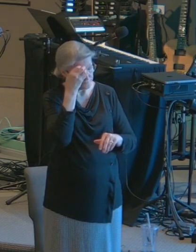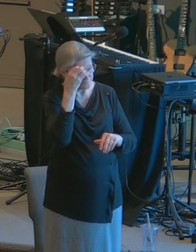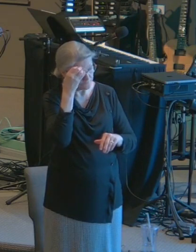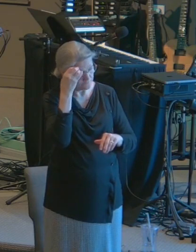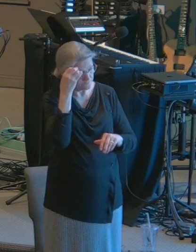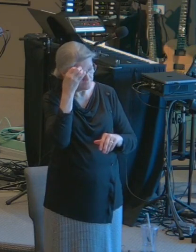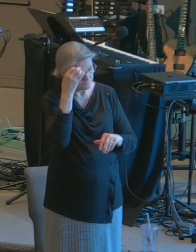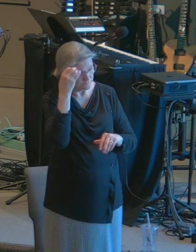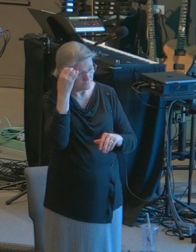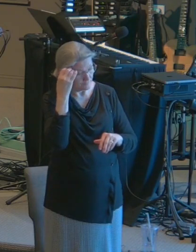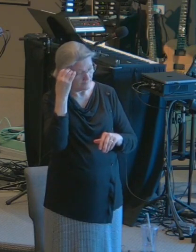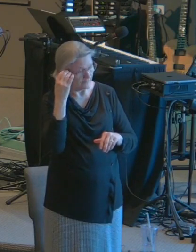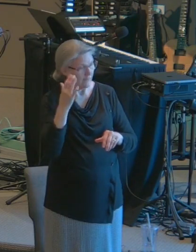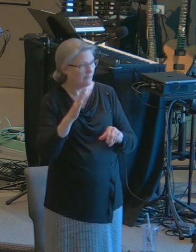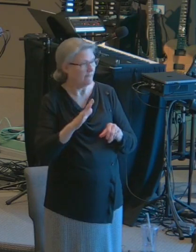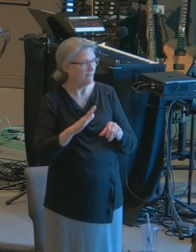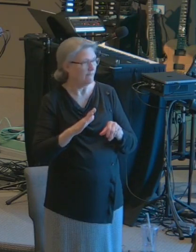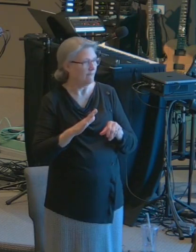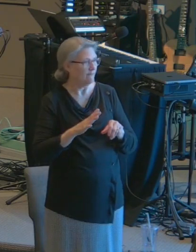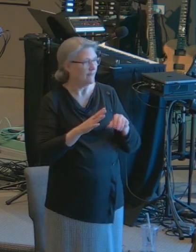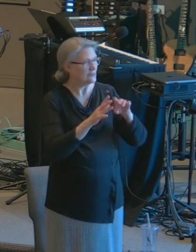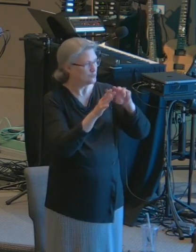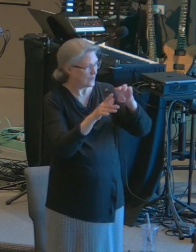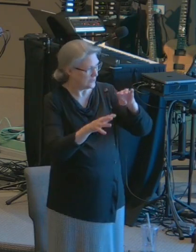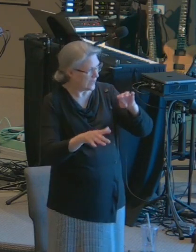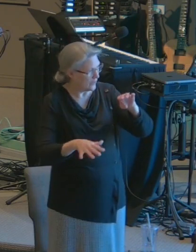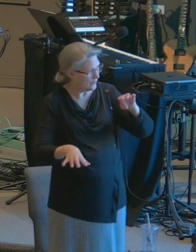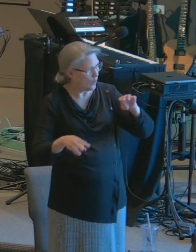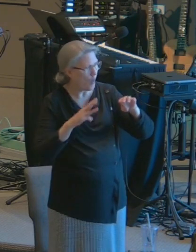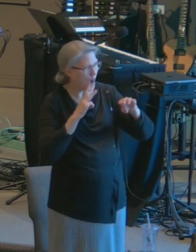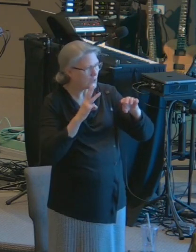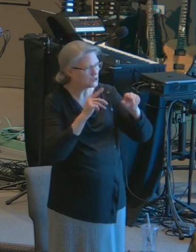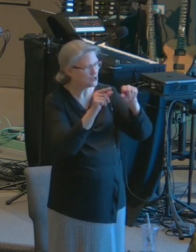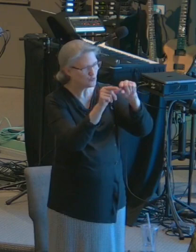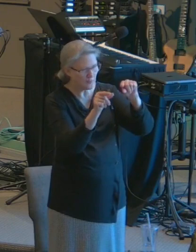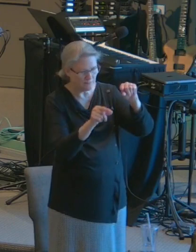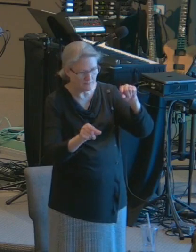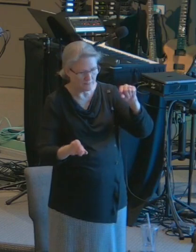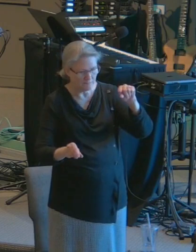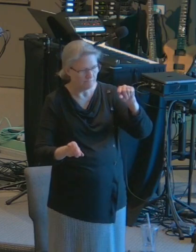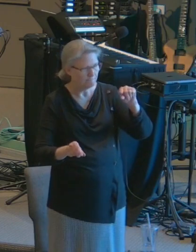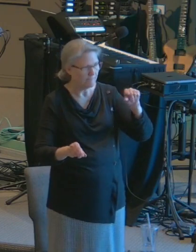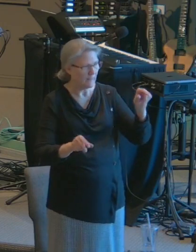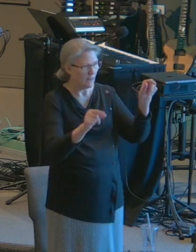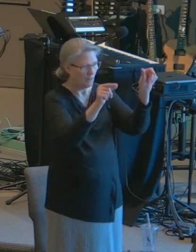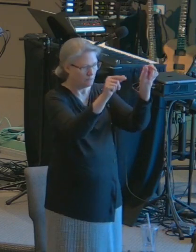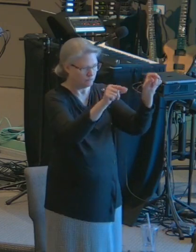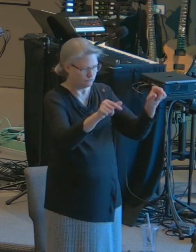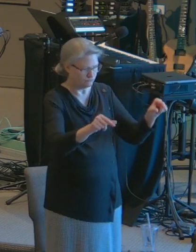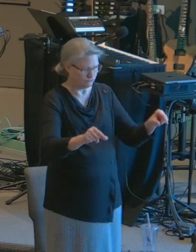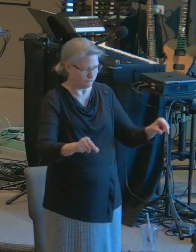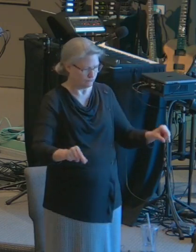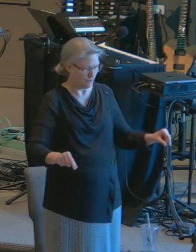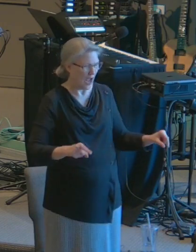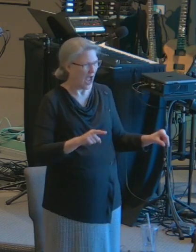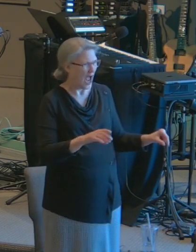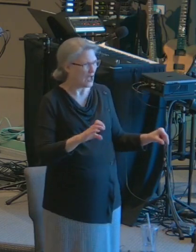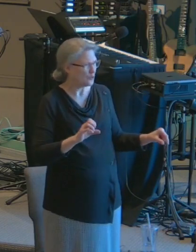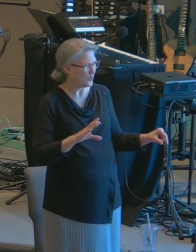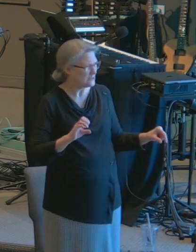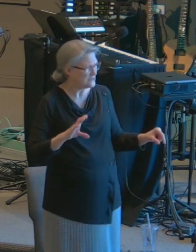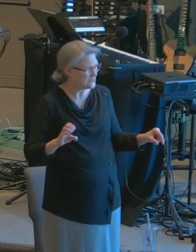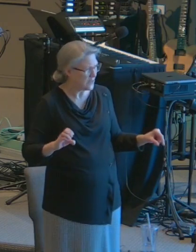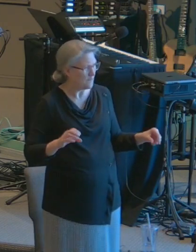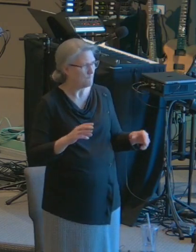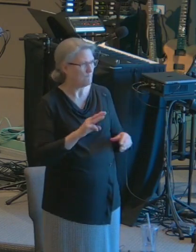resources of water, they are hundreds of miles apart, even